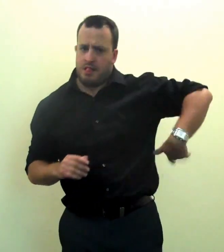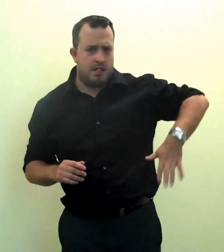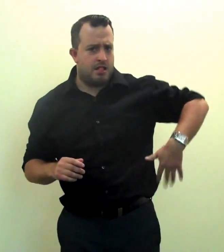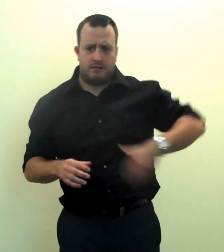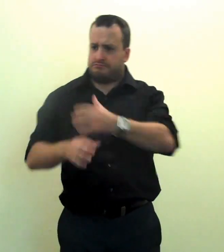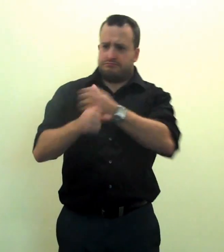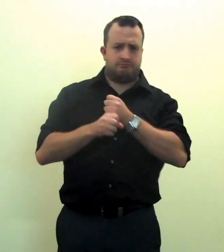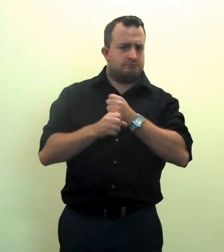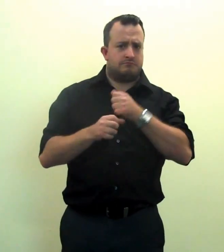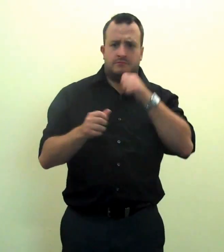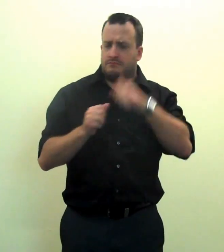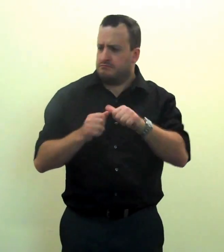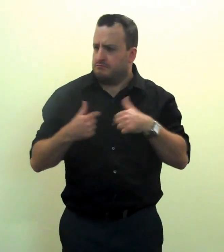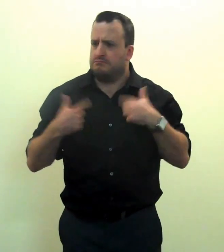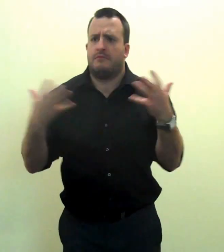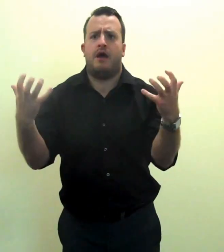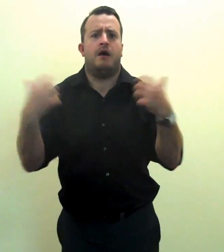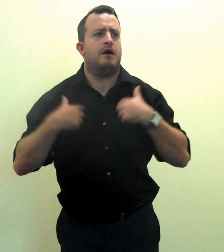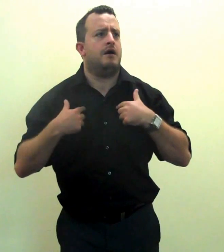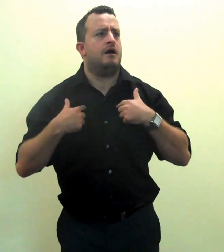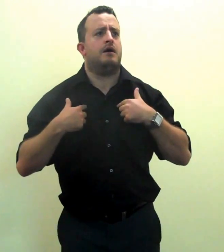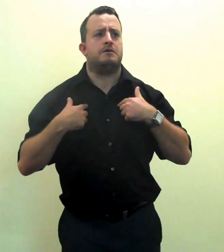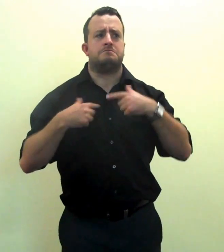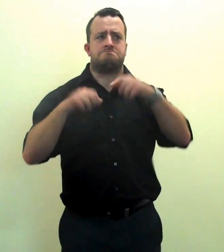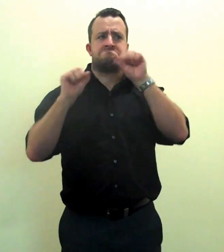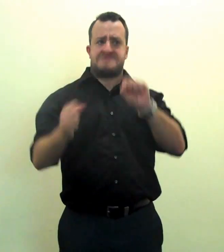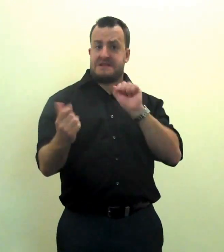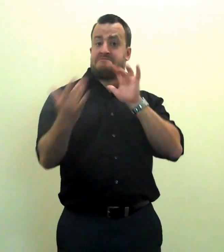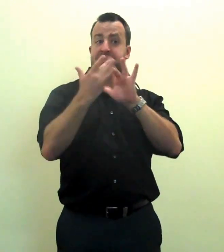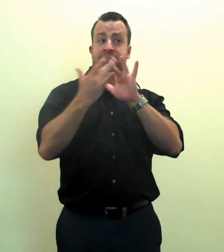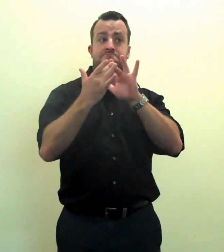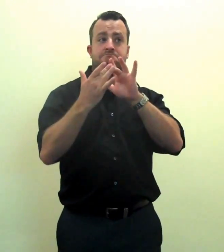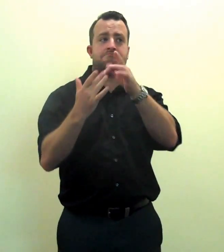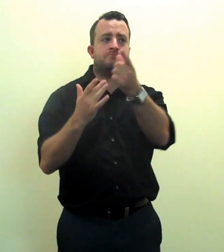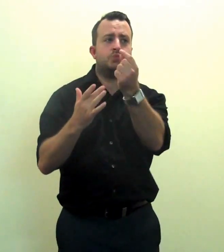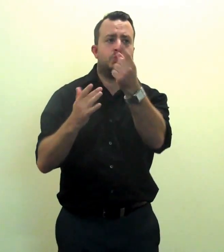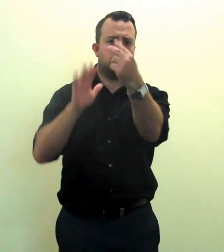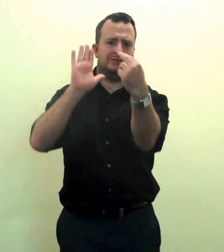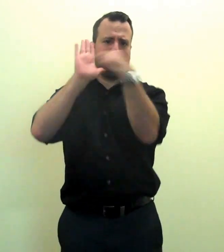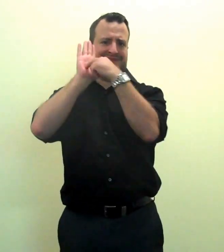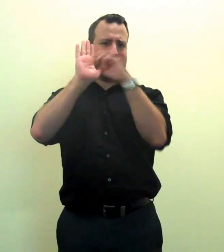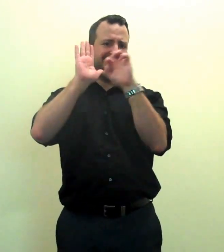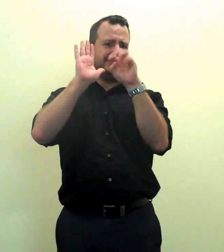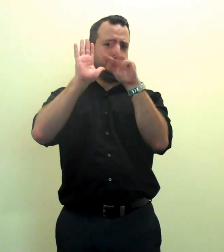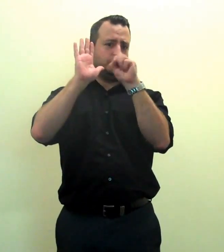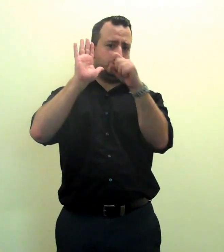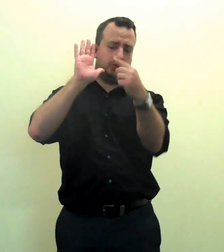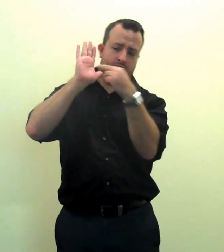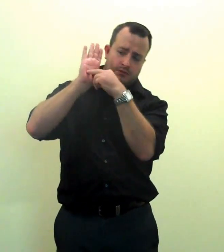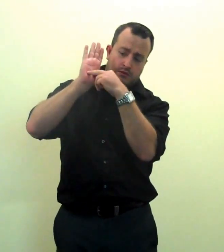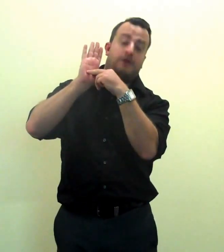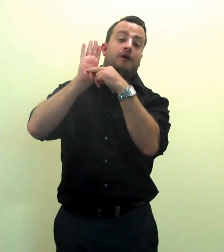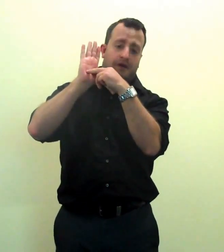If you don't receive the quarterly newsletter, we will be including a link to it on our next E-News.